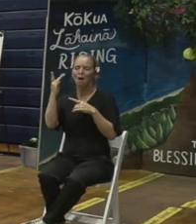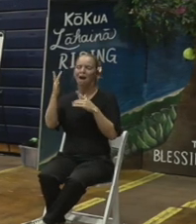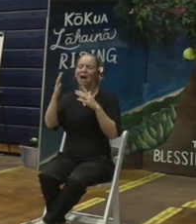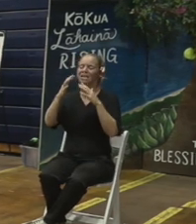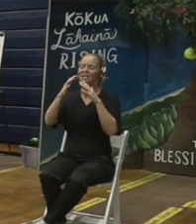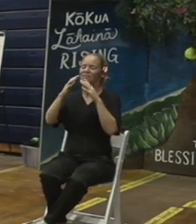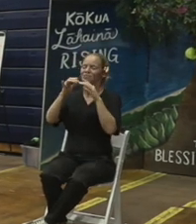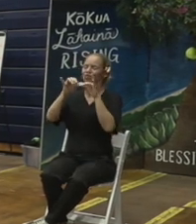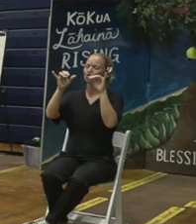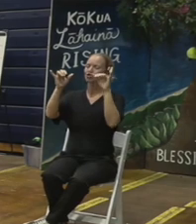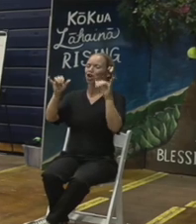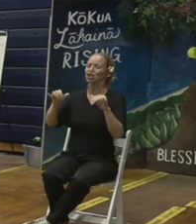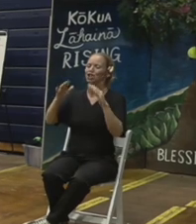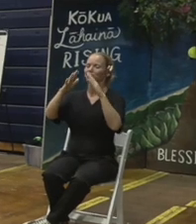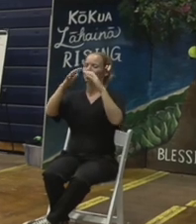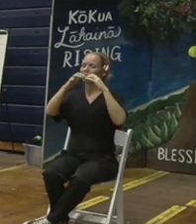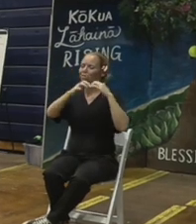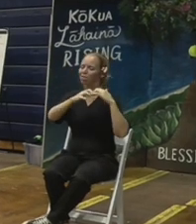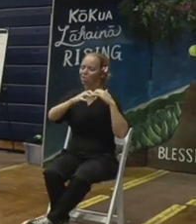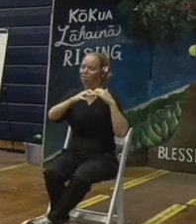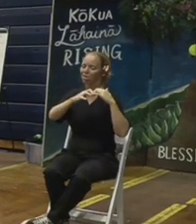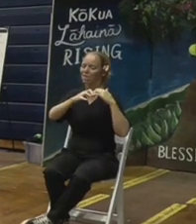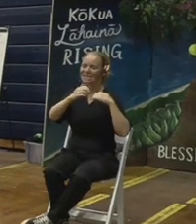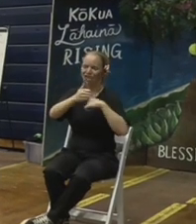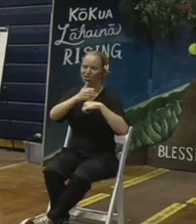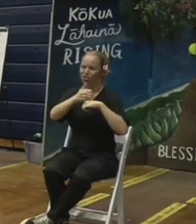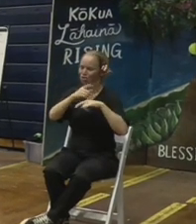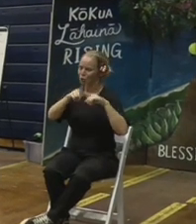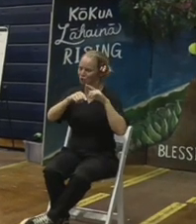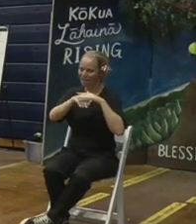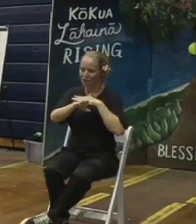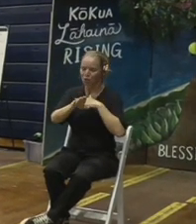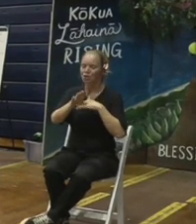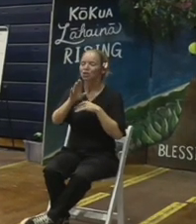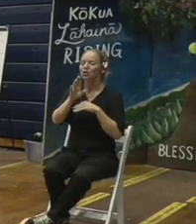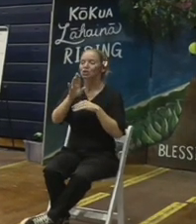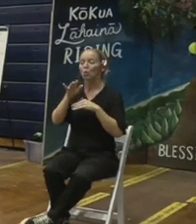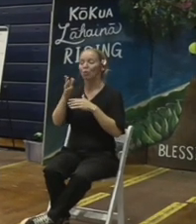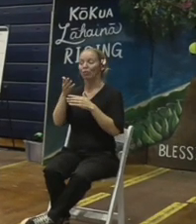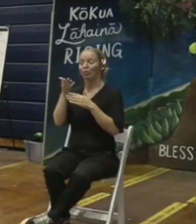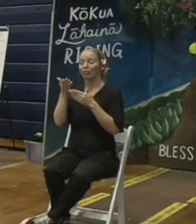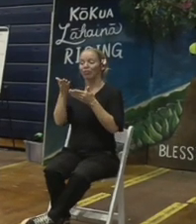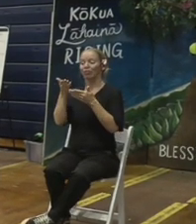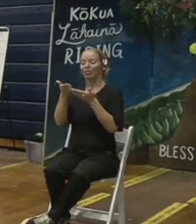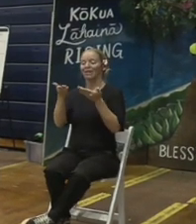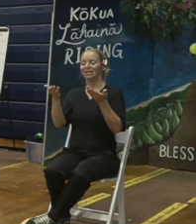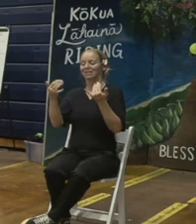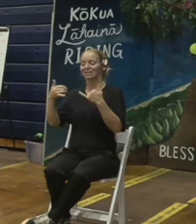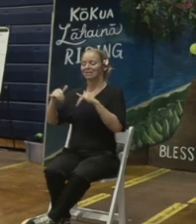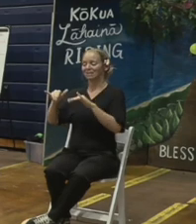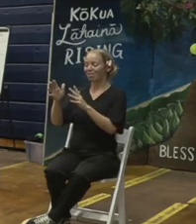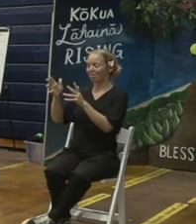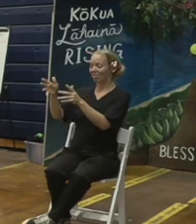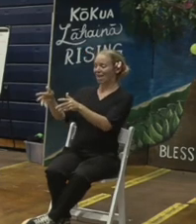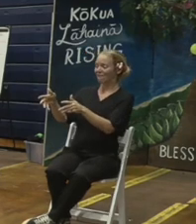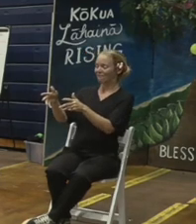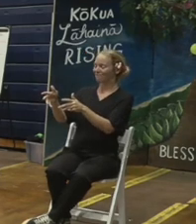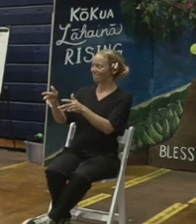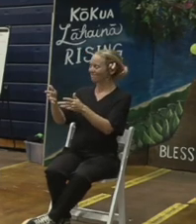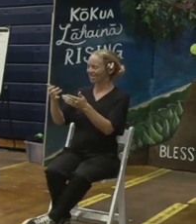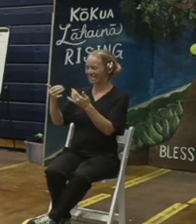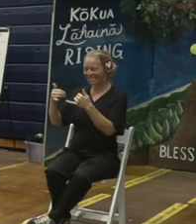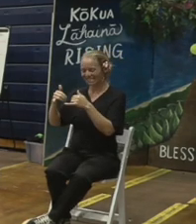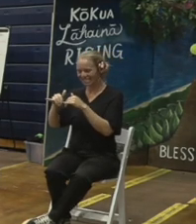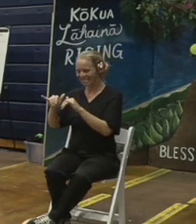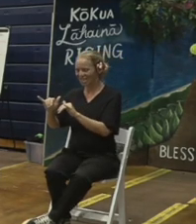So those hazardous materials will therefore be removed during